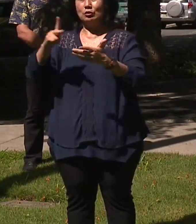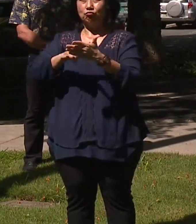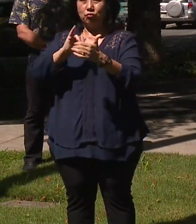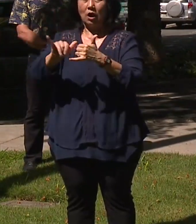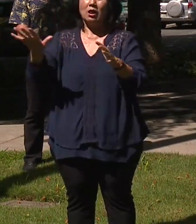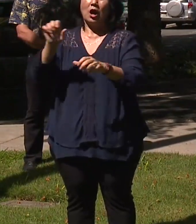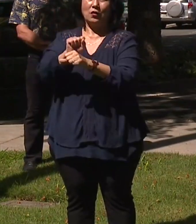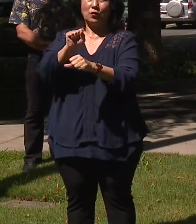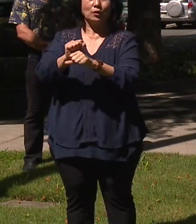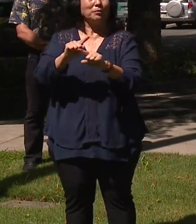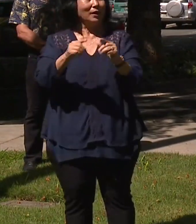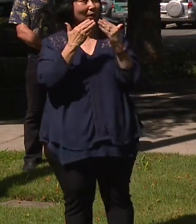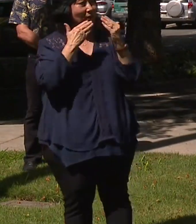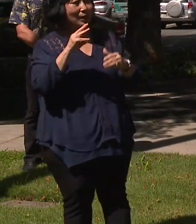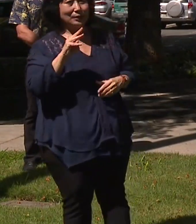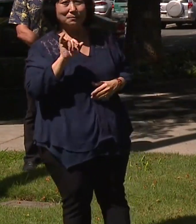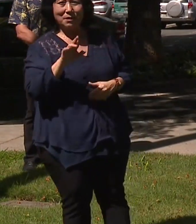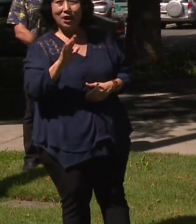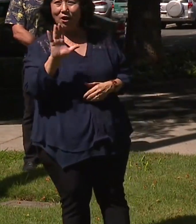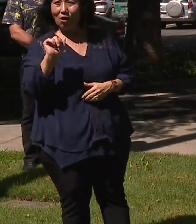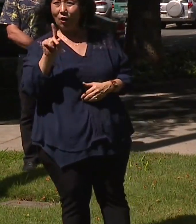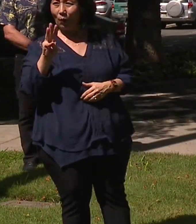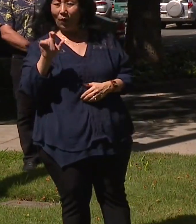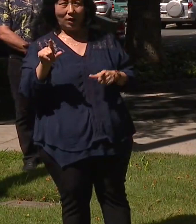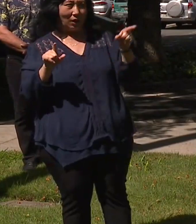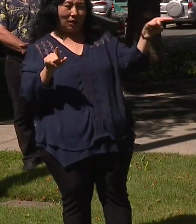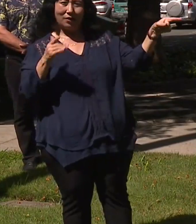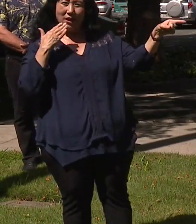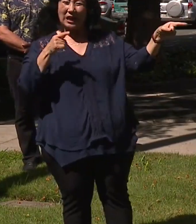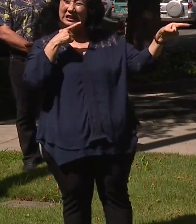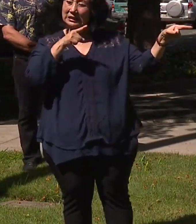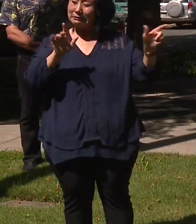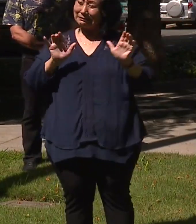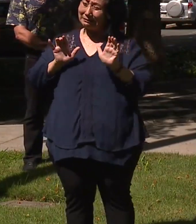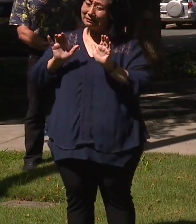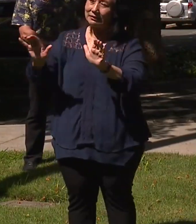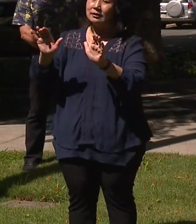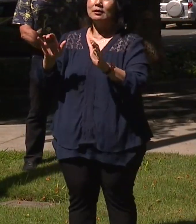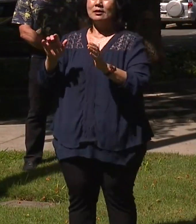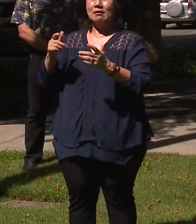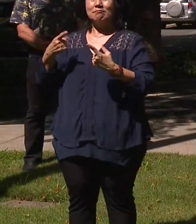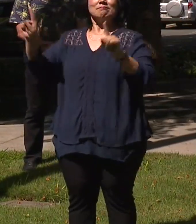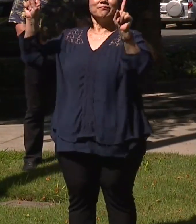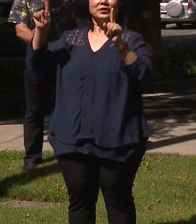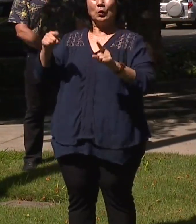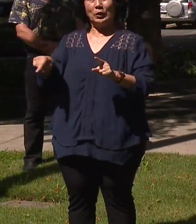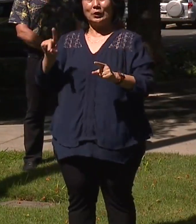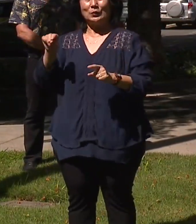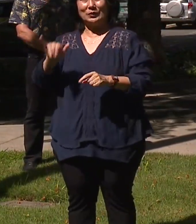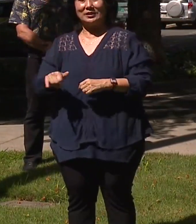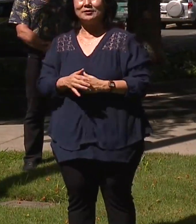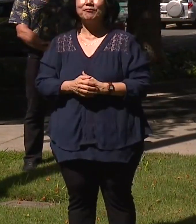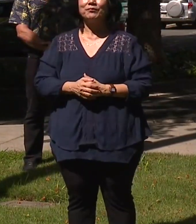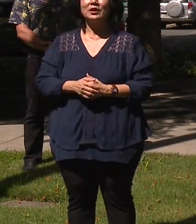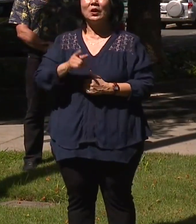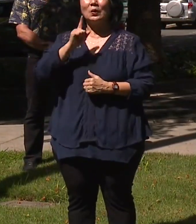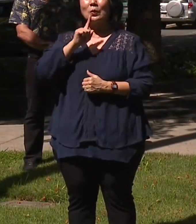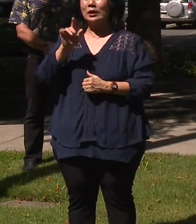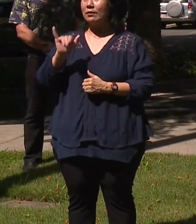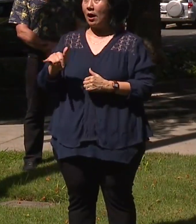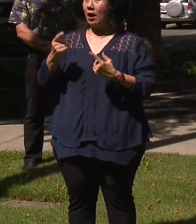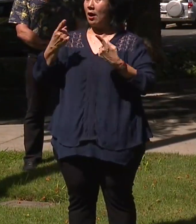And thanks to Mayor Caldwell because he really pushed it so that we could get this accomplished. And it got